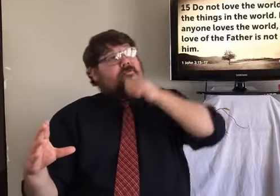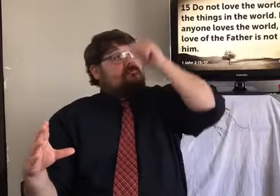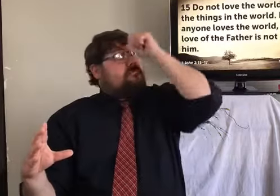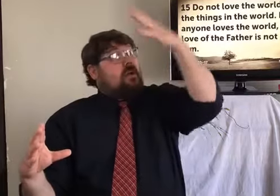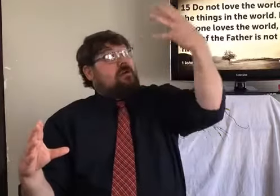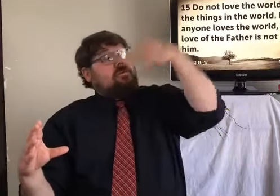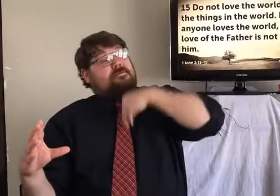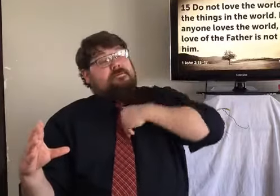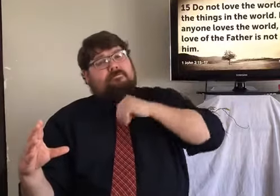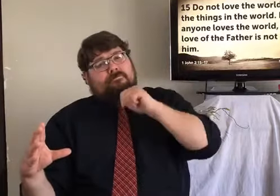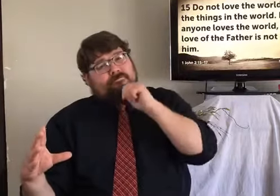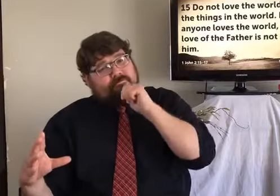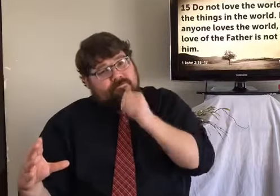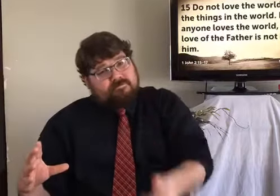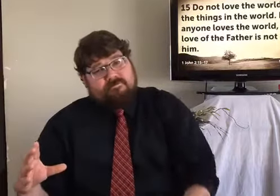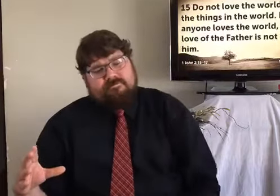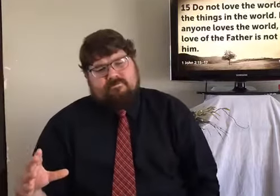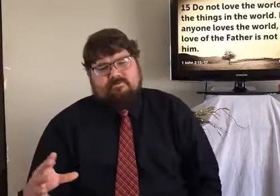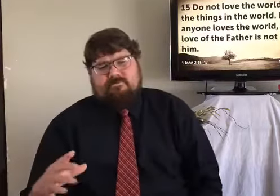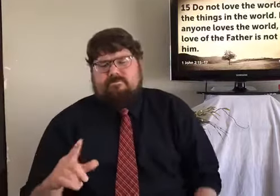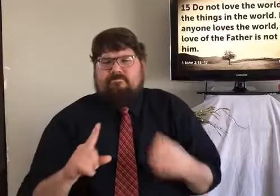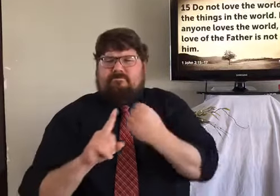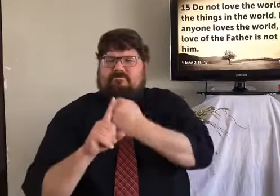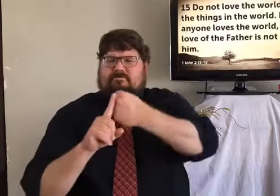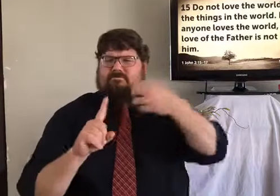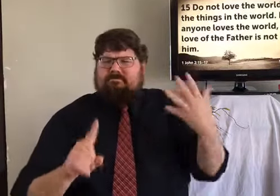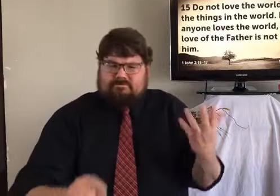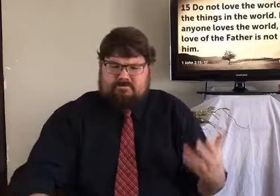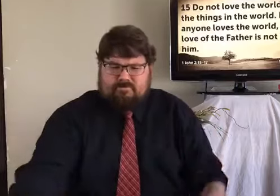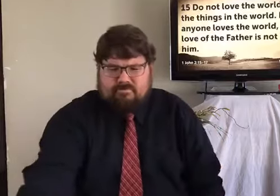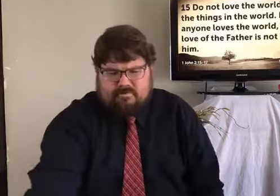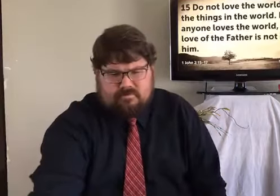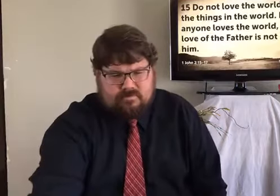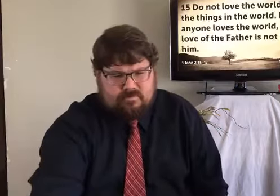If you love the world, if the love of the Father is not in him.